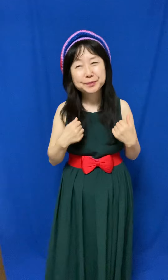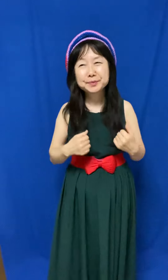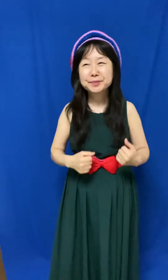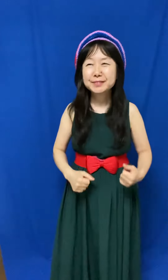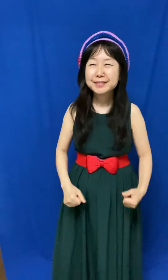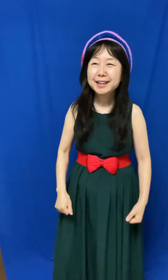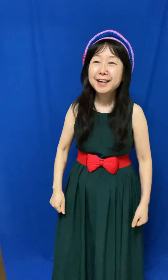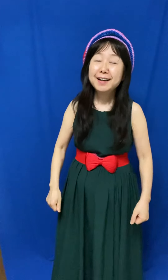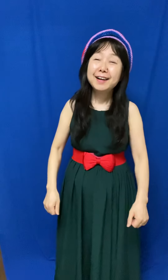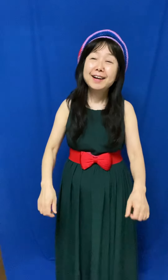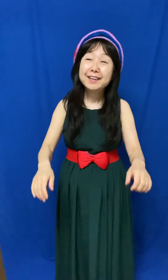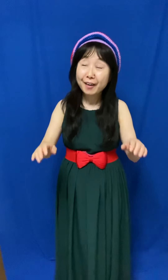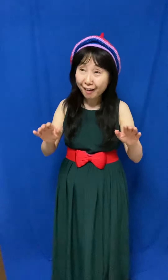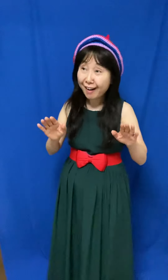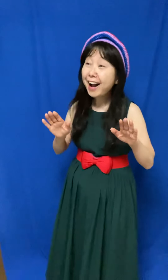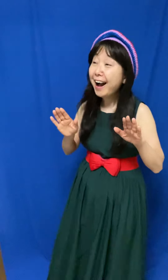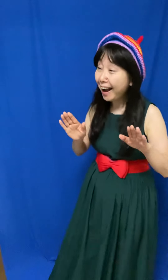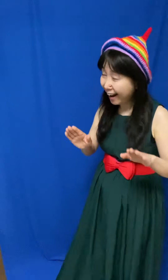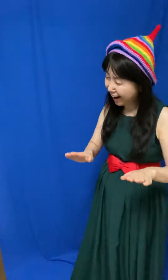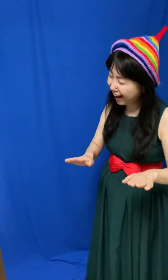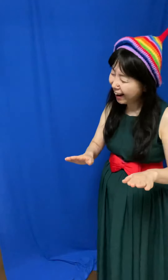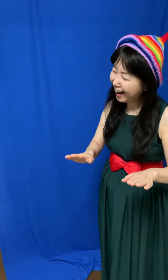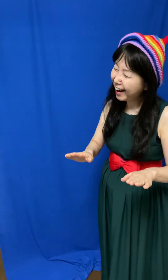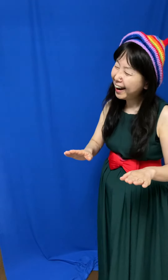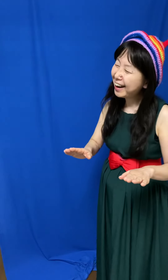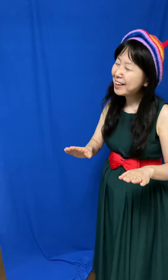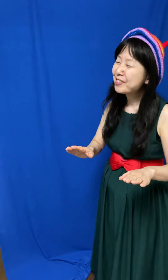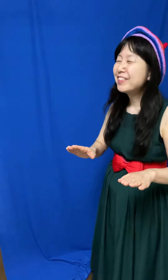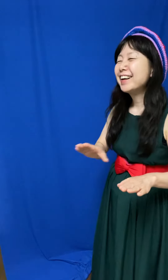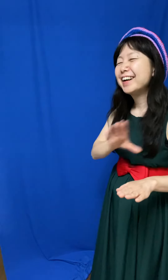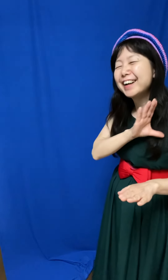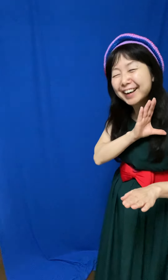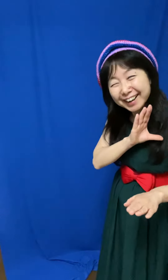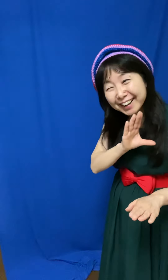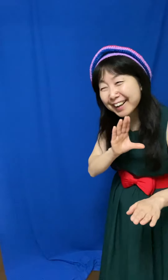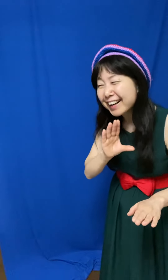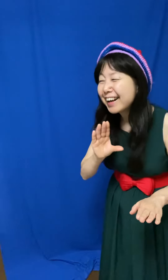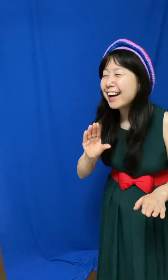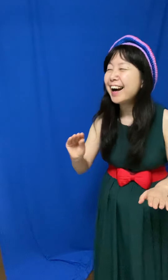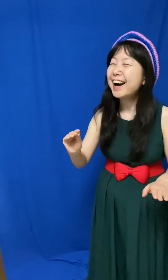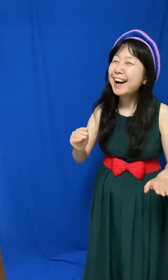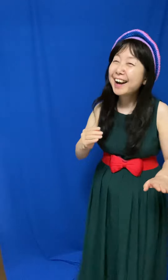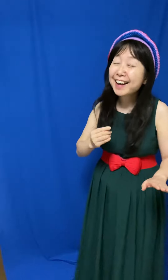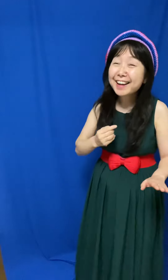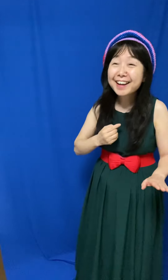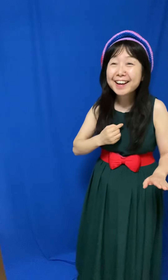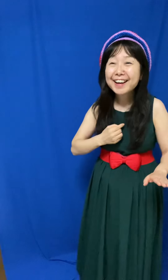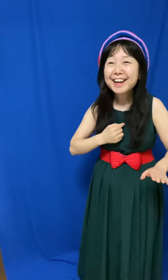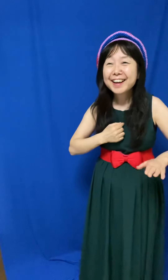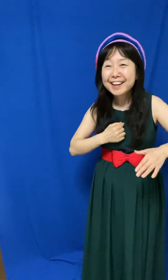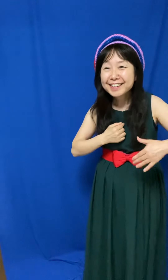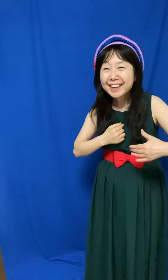So now I come to you With